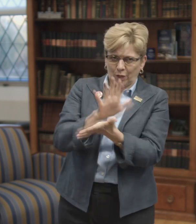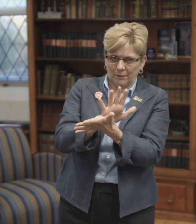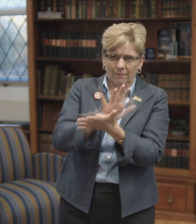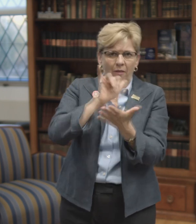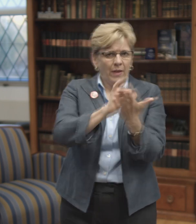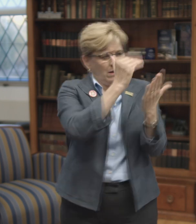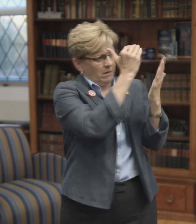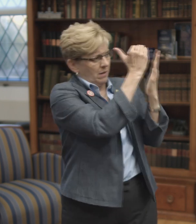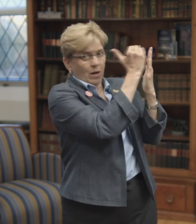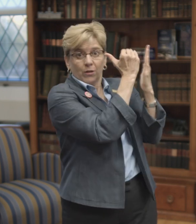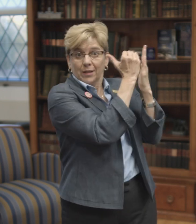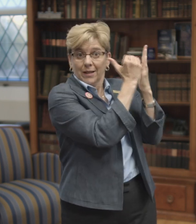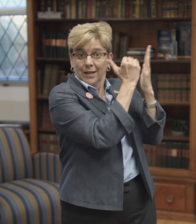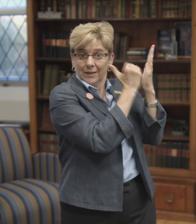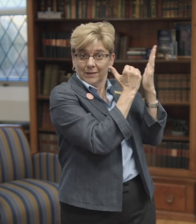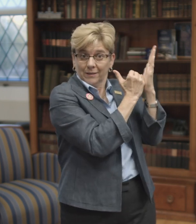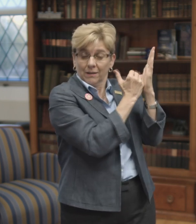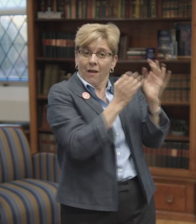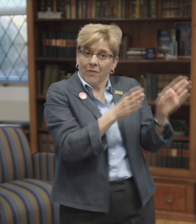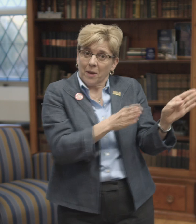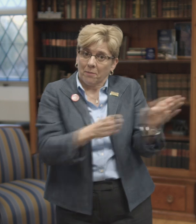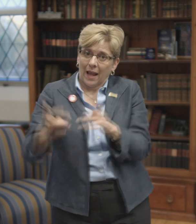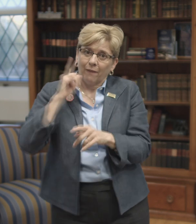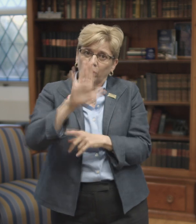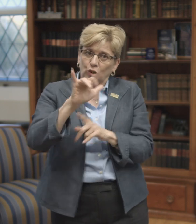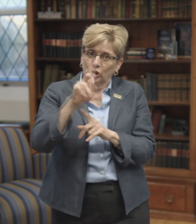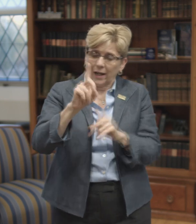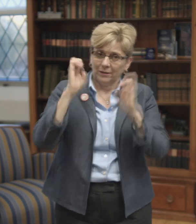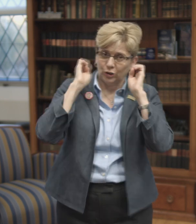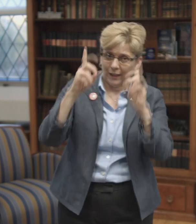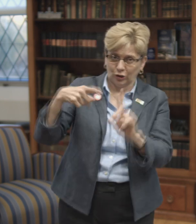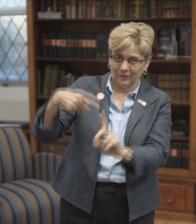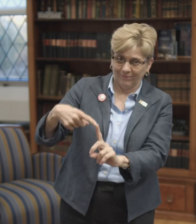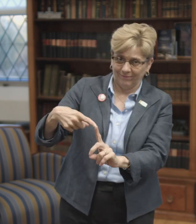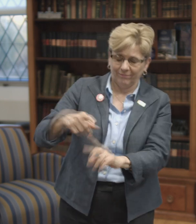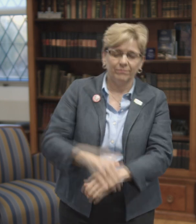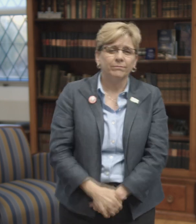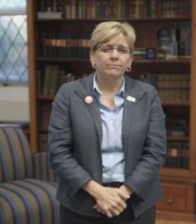First, it's a legal document. A legal document that outlines the plan for that child's education.